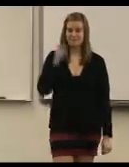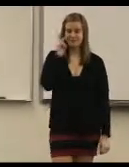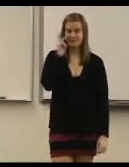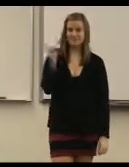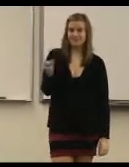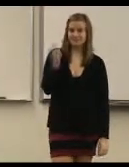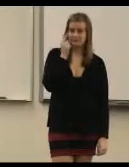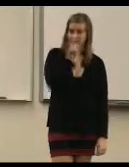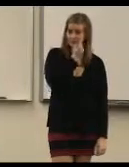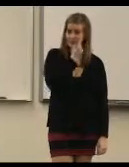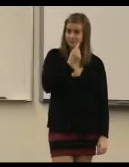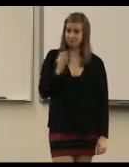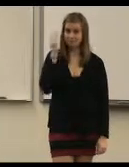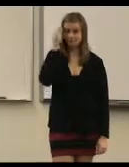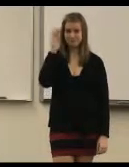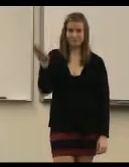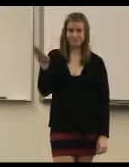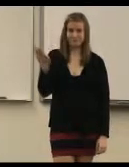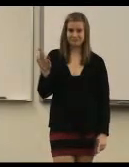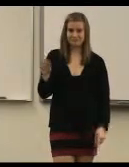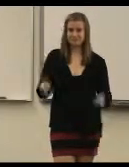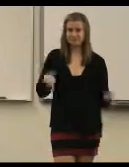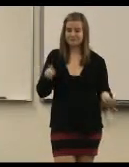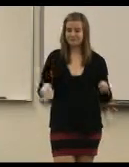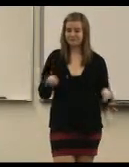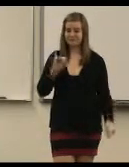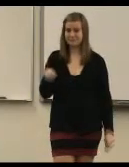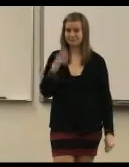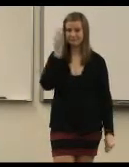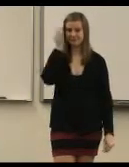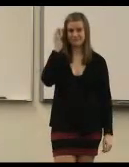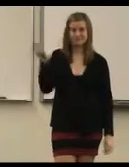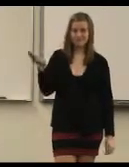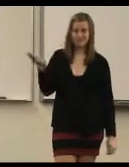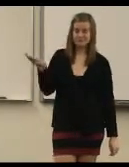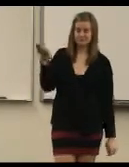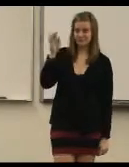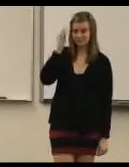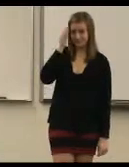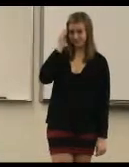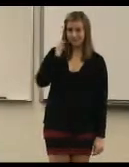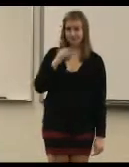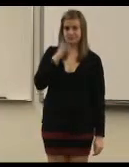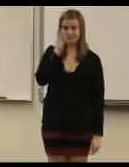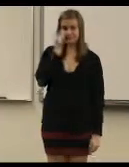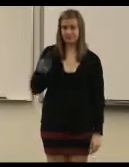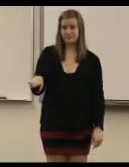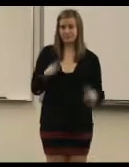Is it the look in your eyes, or is it this dancing juice? Who